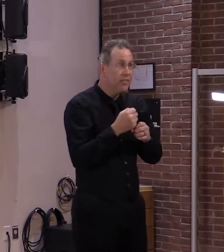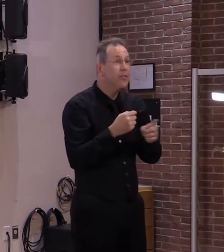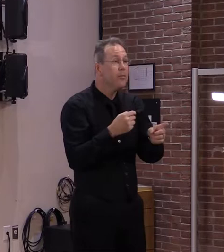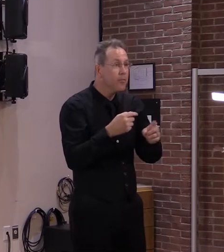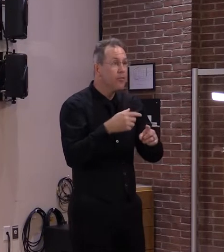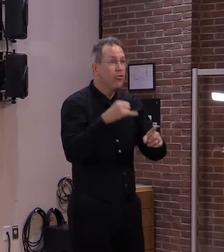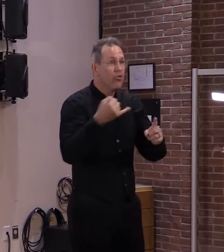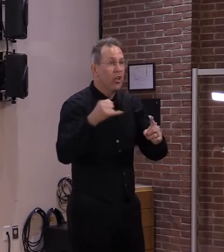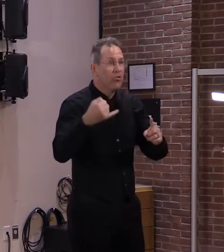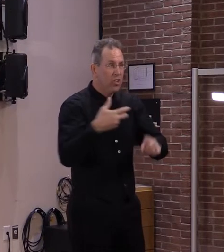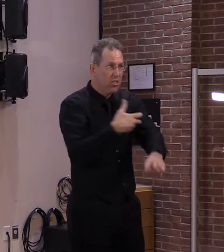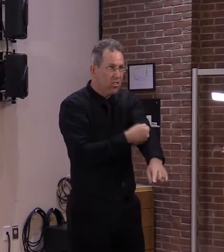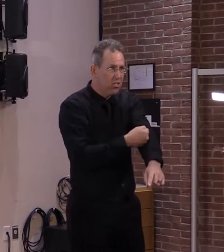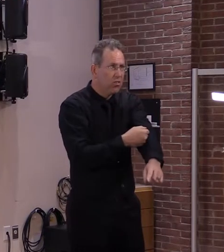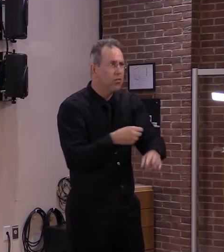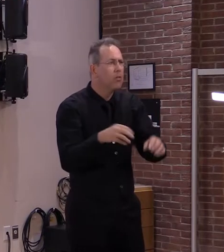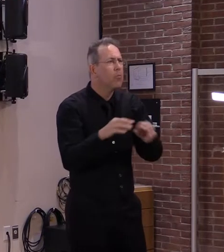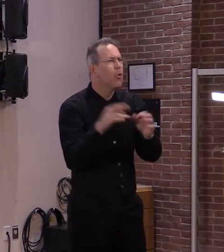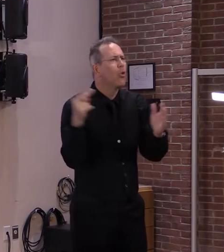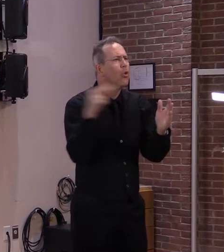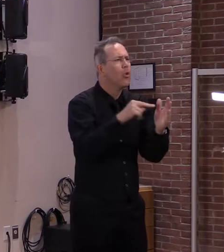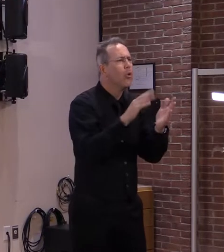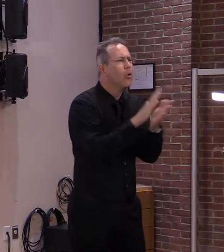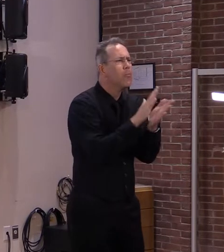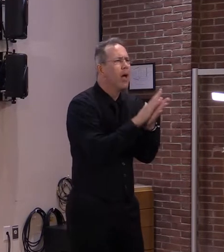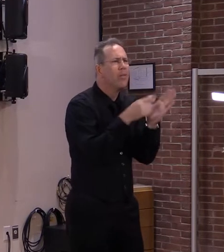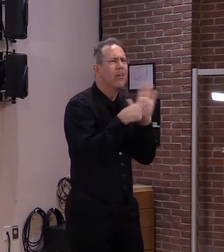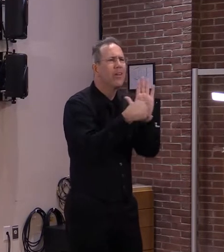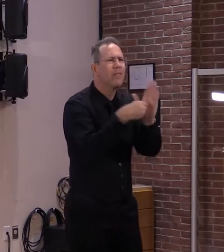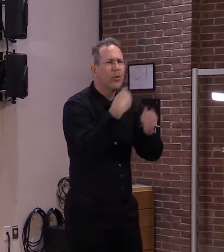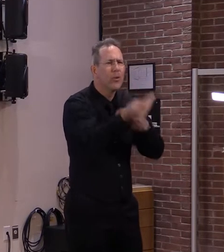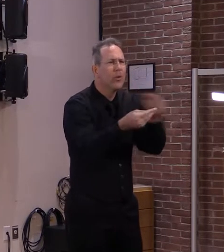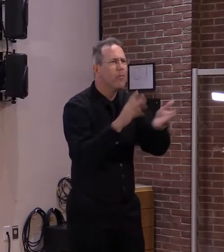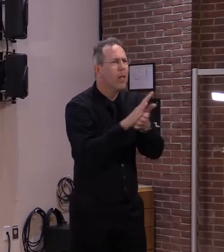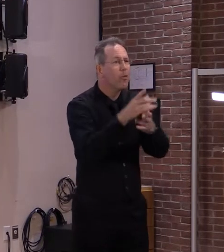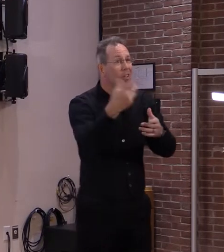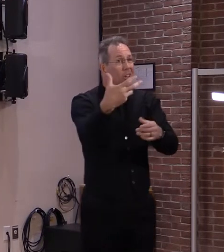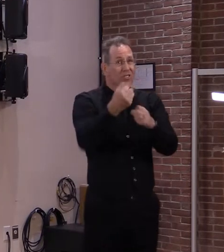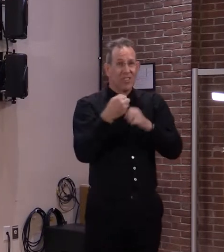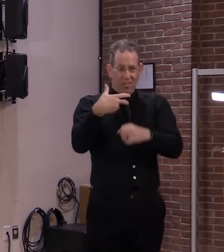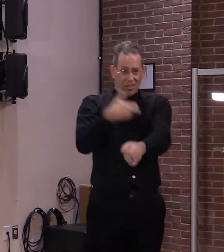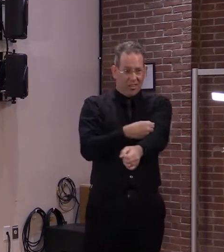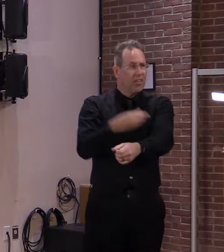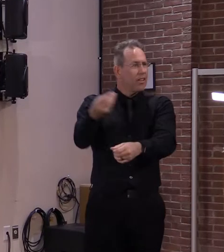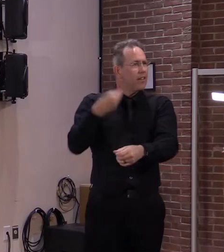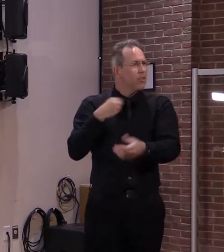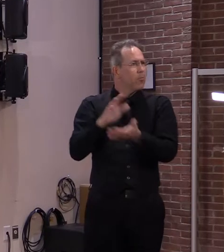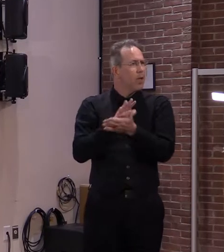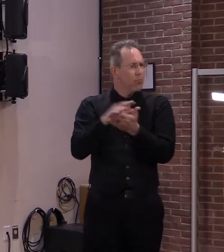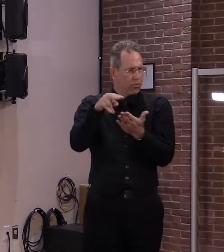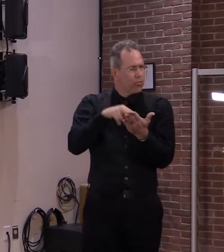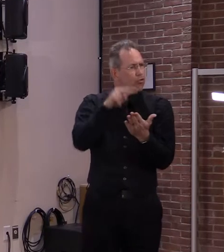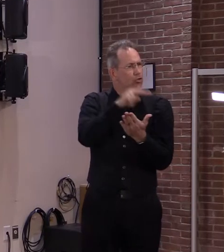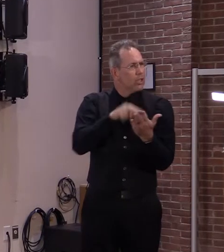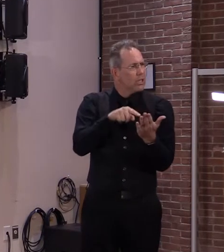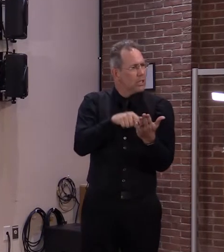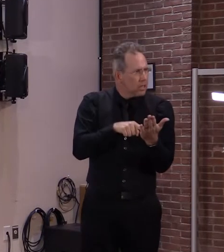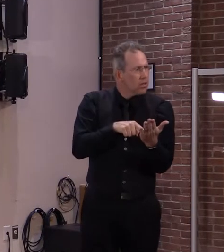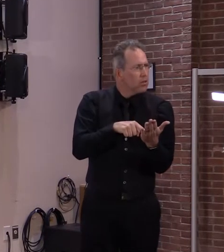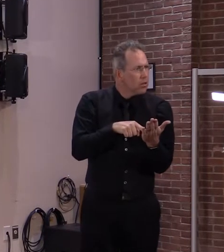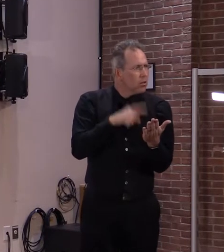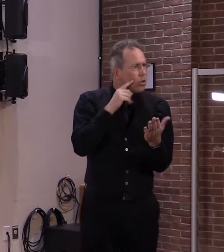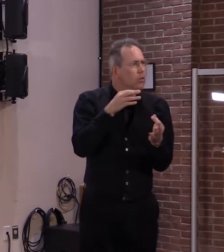sheets that are on the FDA's website at FDA.gov. Based on this information,